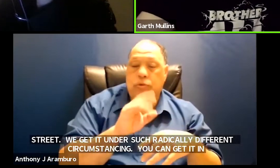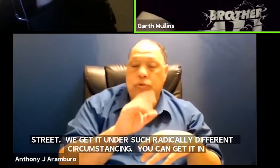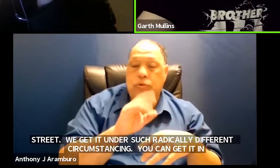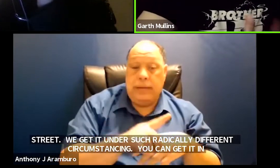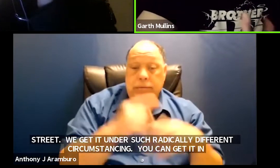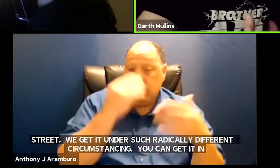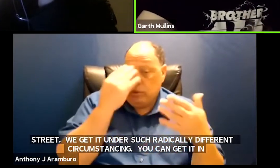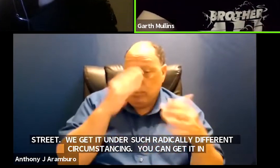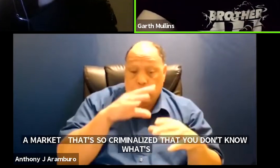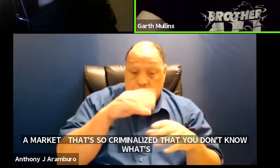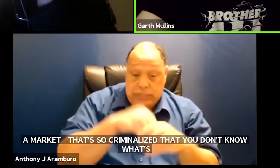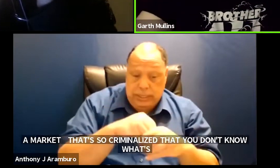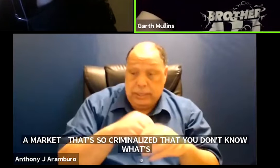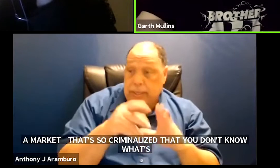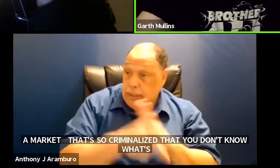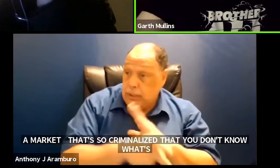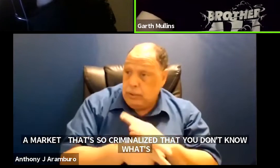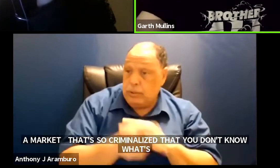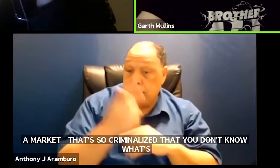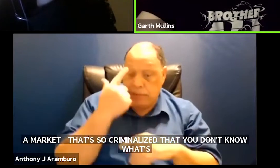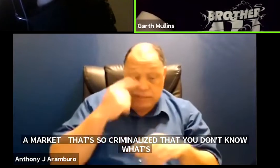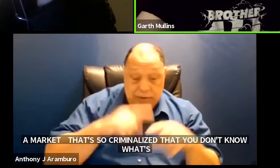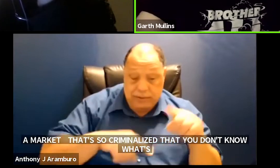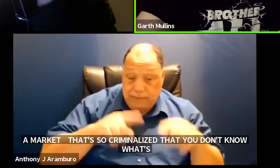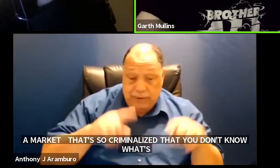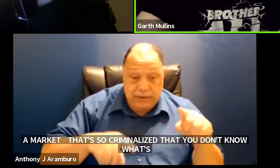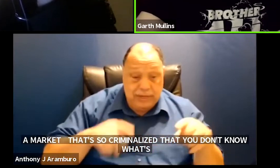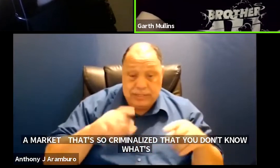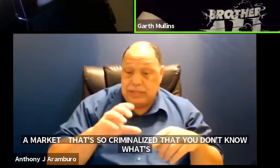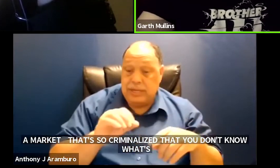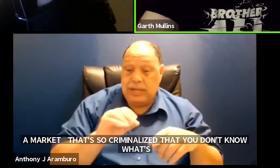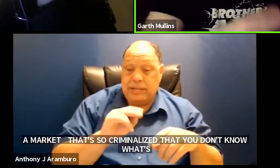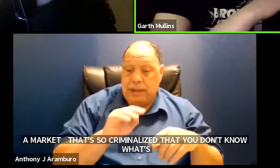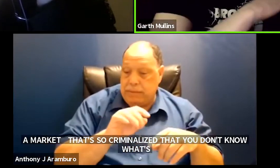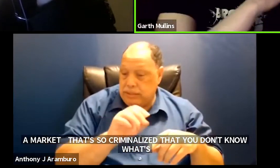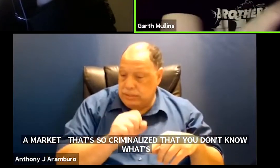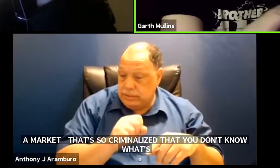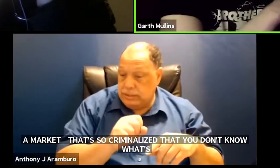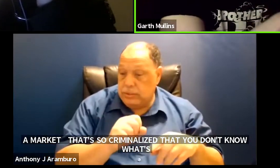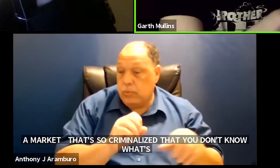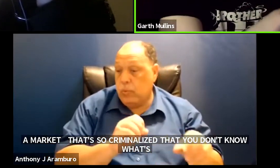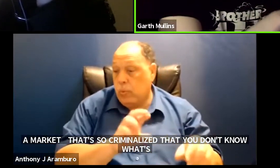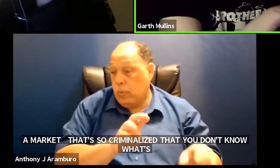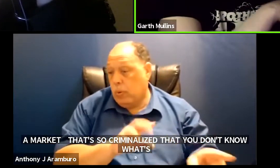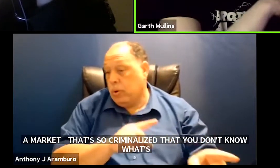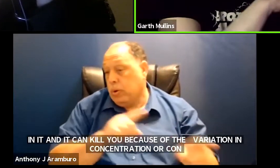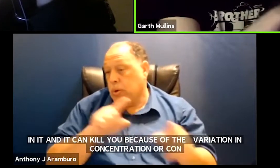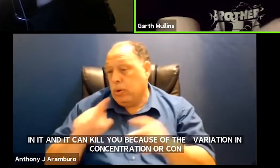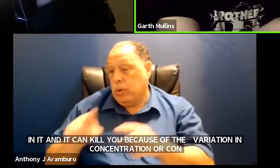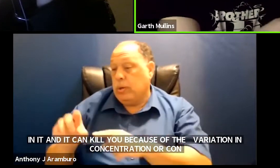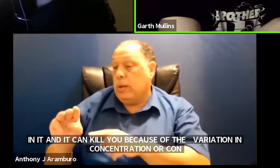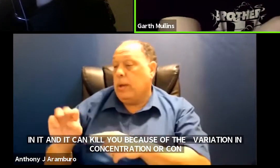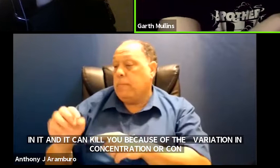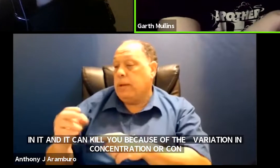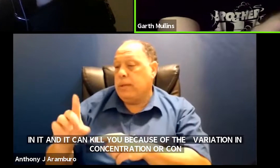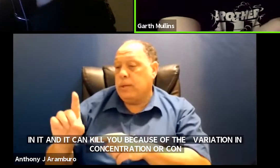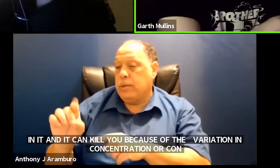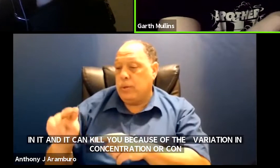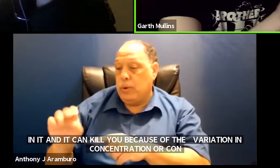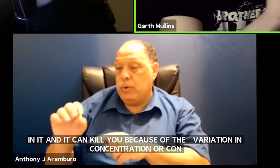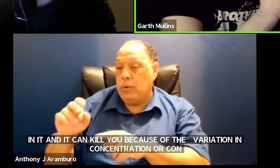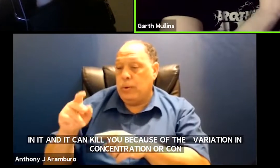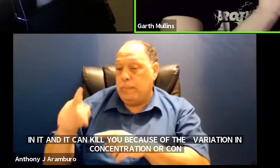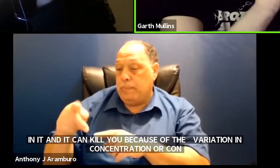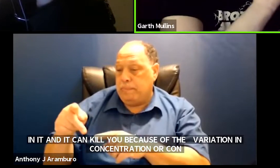because of the variations in concentration and contaminants or you can get it at a private methadone clinic where you have to take a piss test to